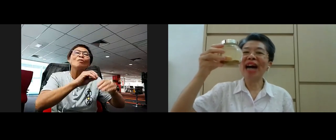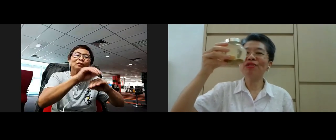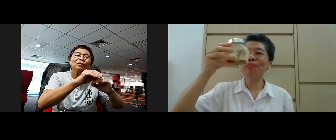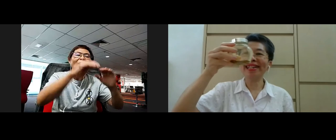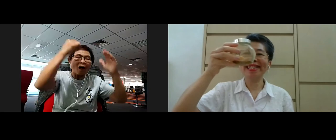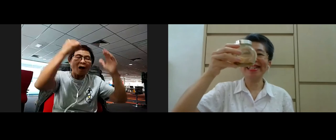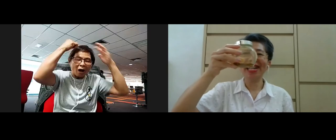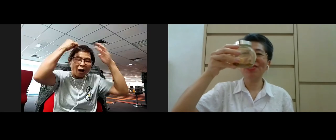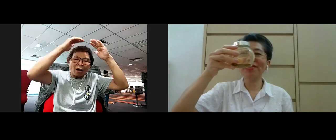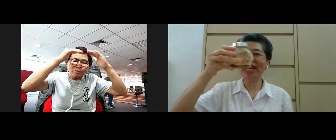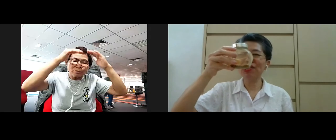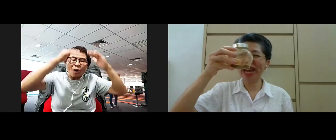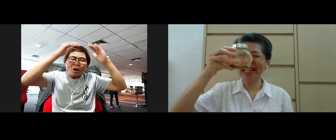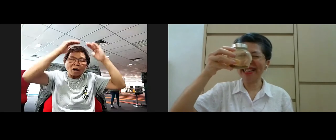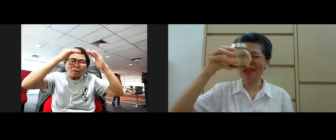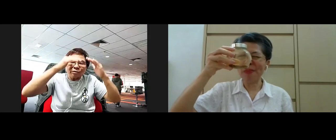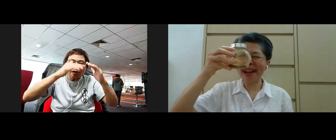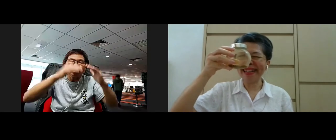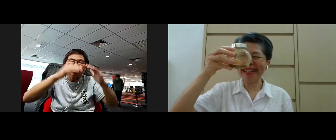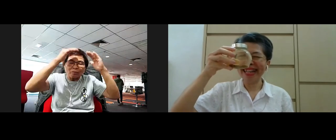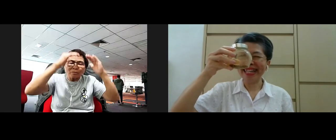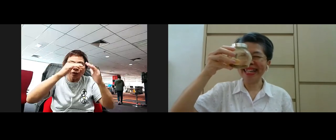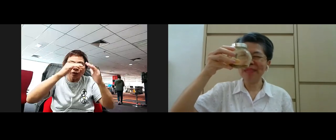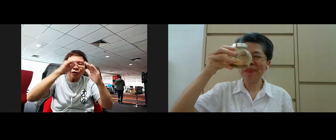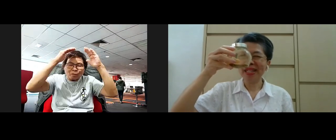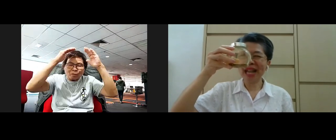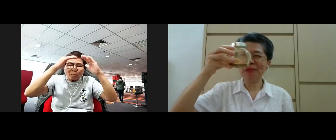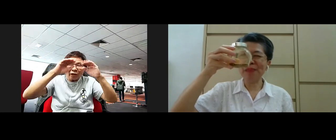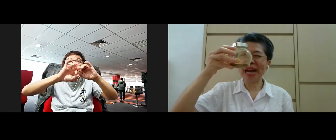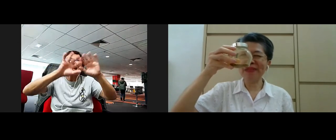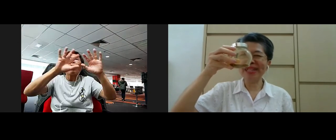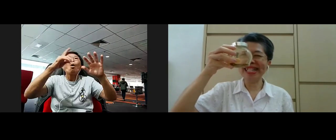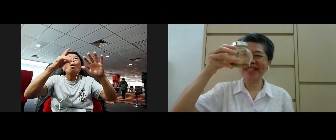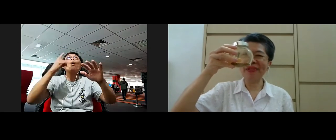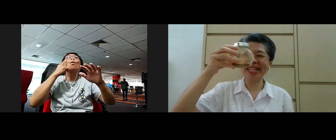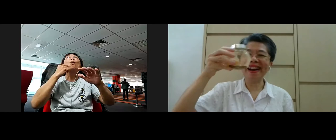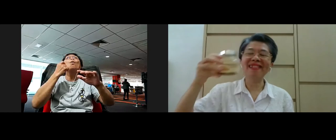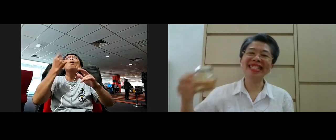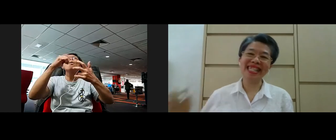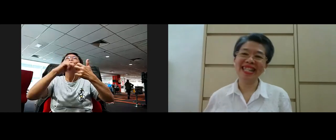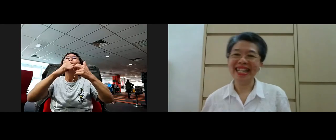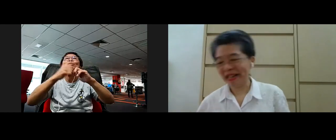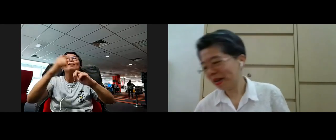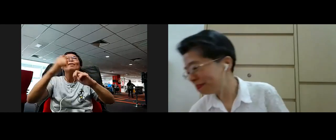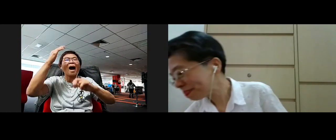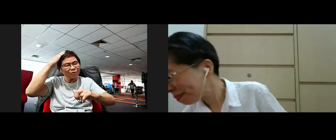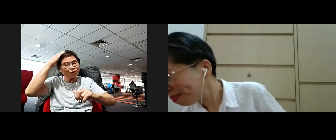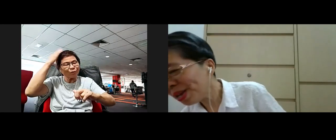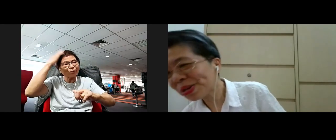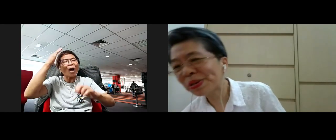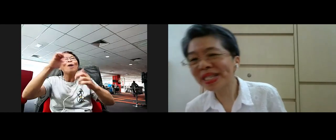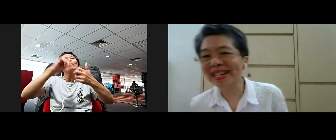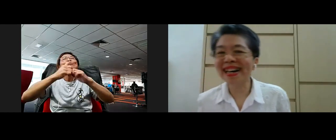on how to practice so that you can train your mind yeah start with the mind first with this clarity yeah